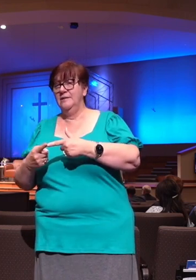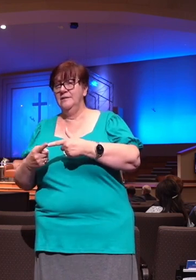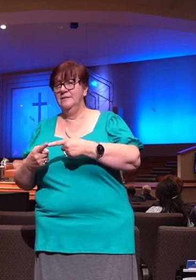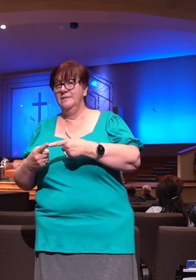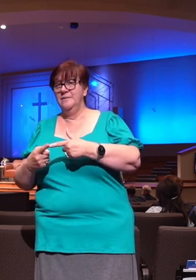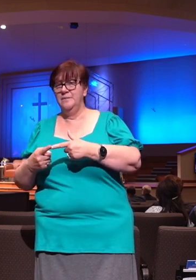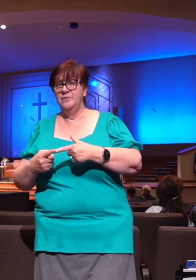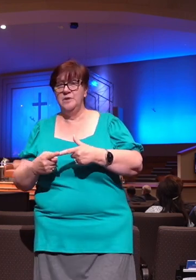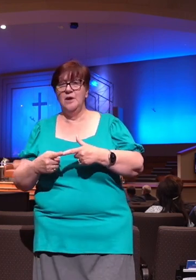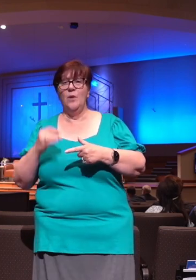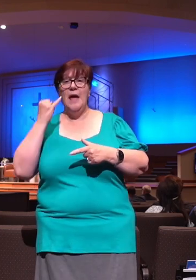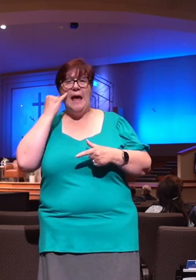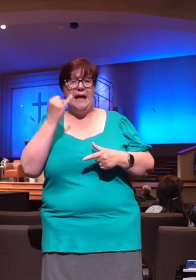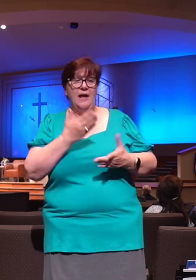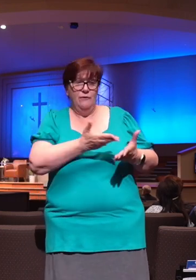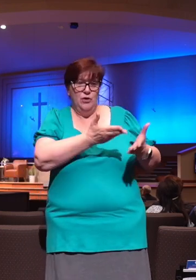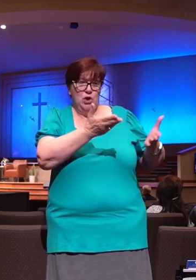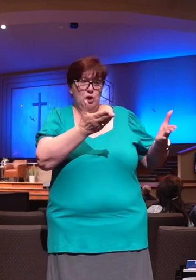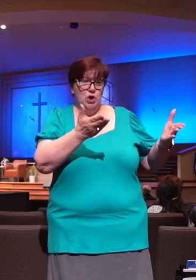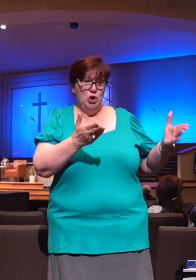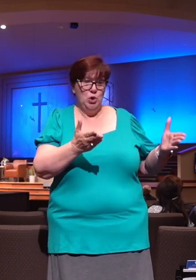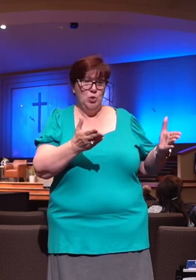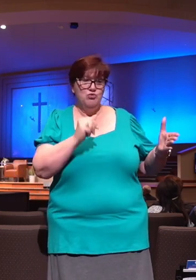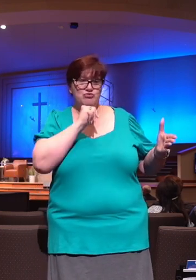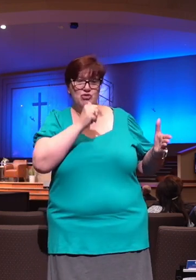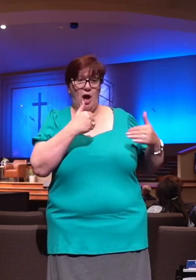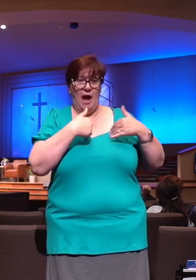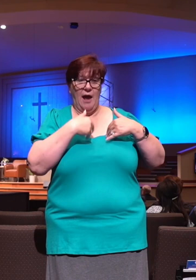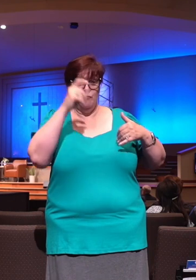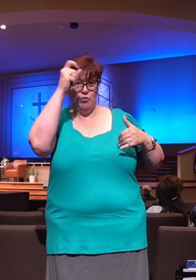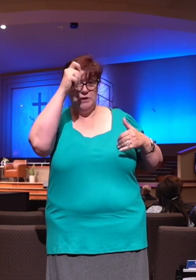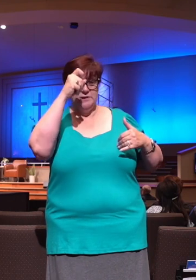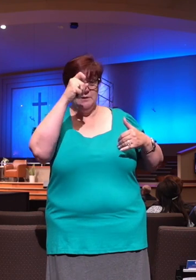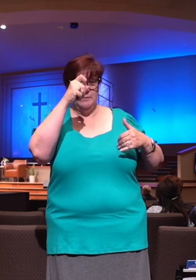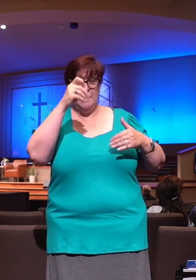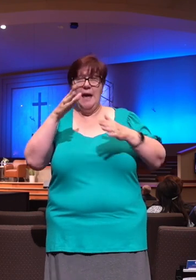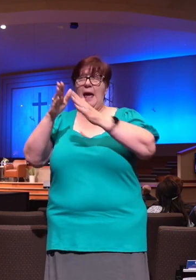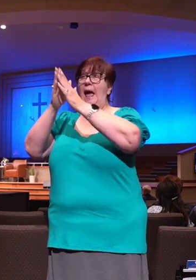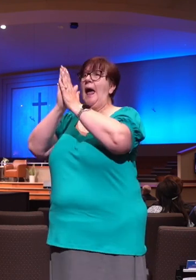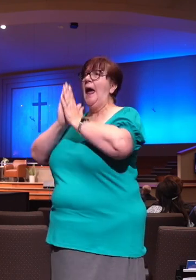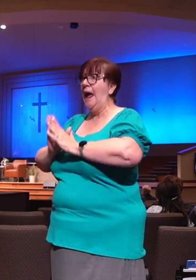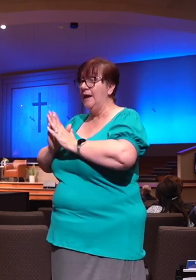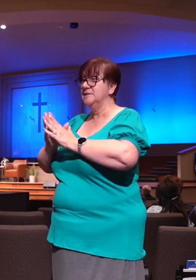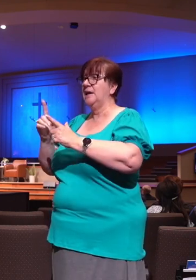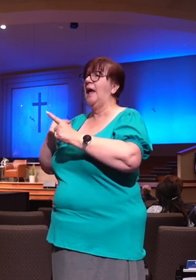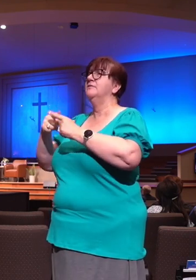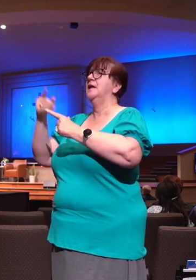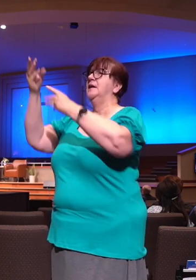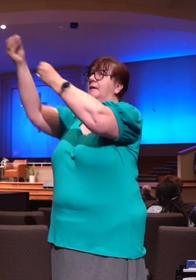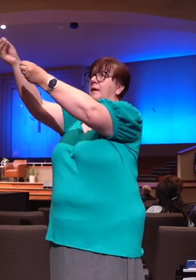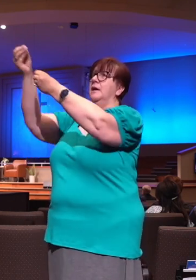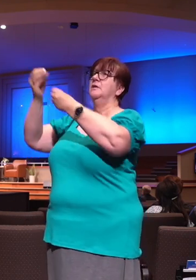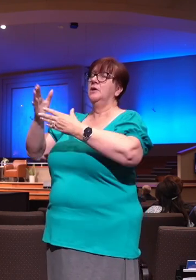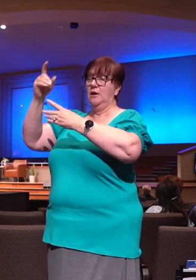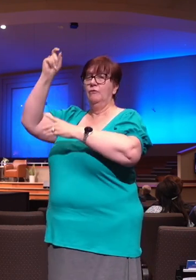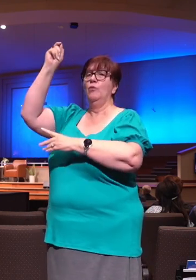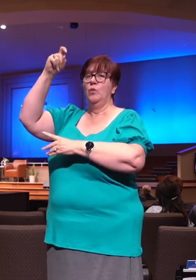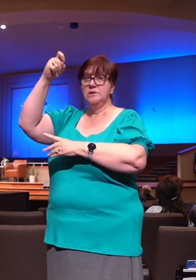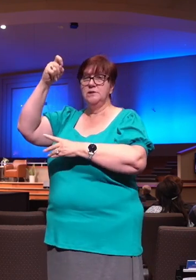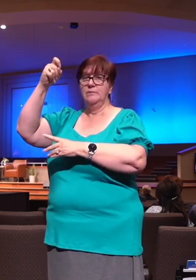and he won't hold back. that's a conditional promise. But, but some of the greatest promises that we read in Scripture that find the most comfort, there's no condition placed on